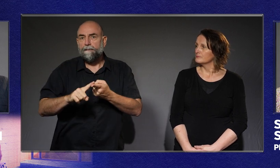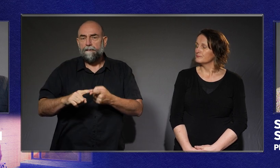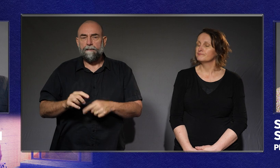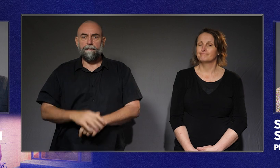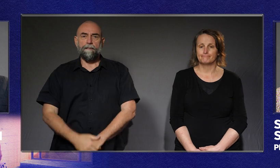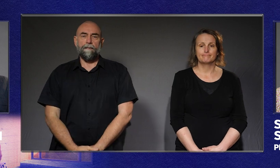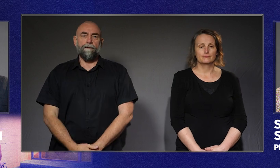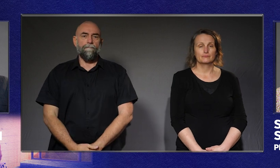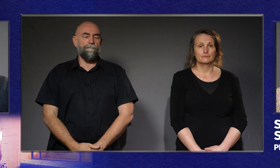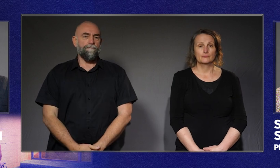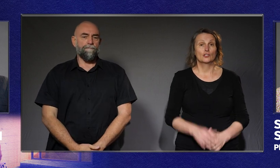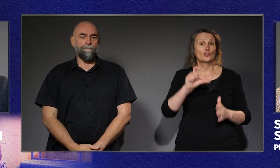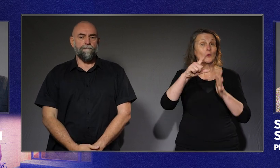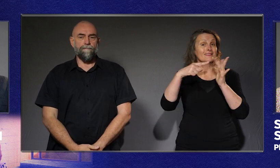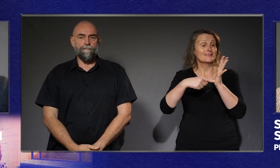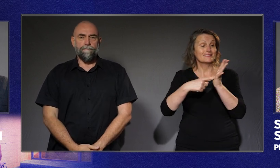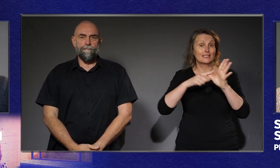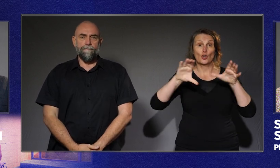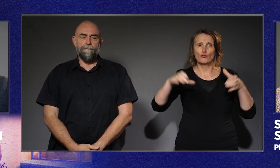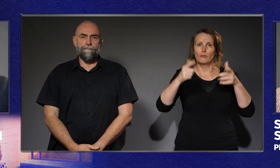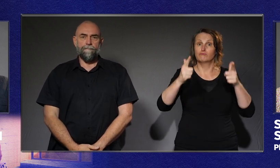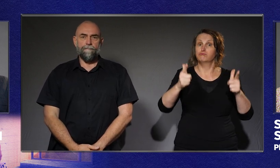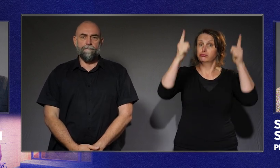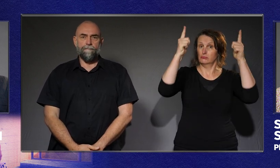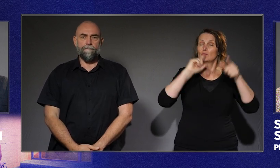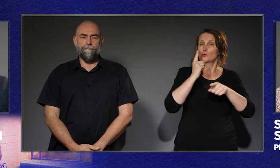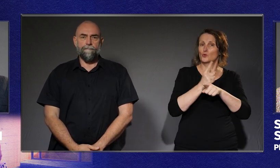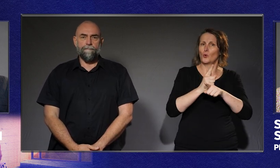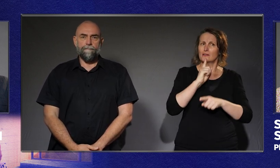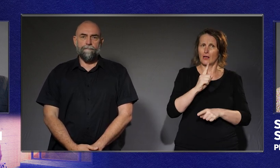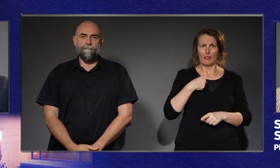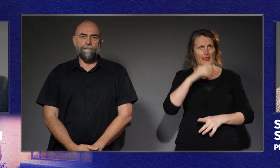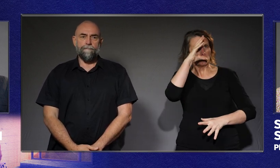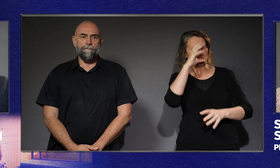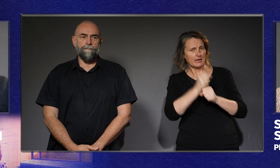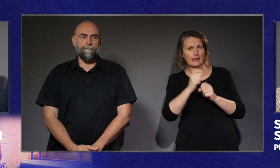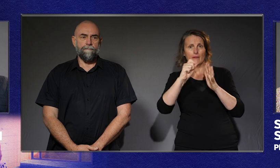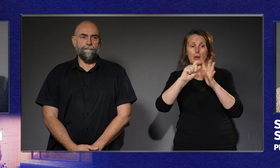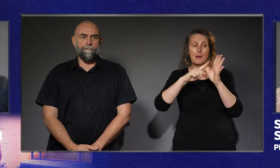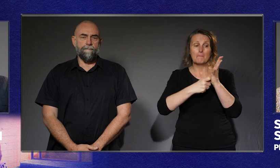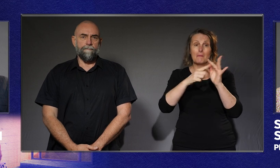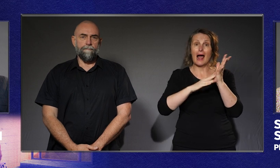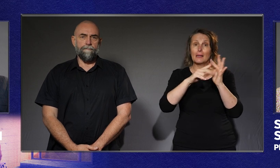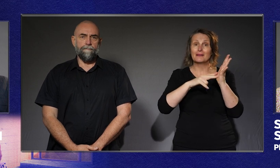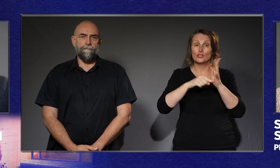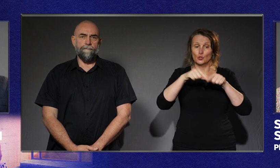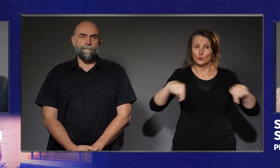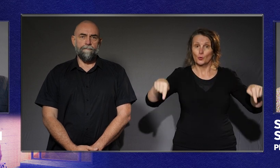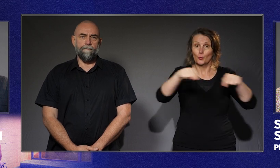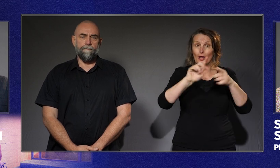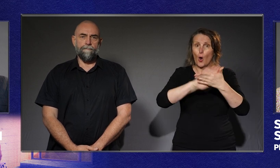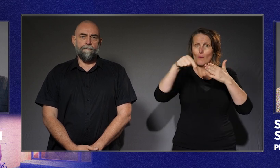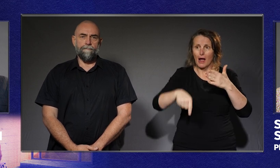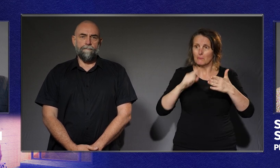McMillan said, We do not believe that Parliament Square has been built in any way to discriminate against people with disability.